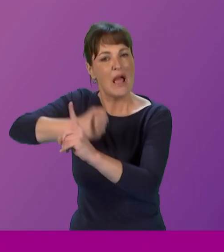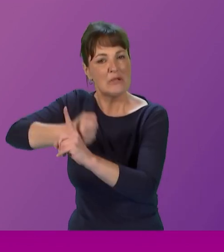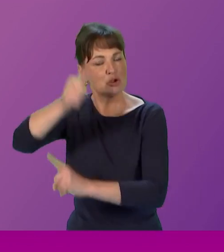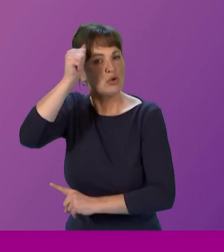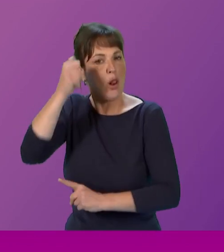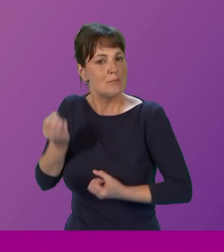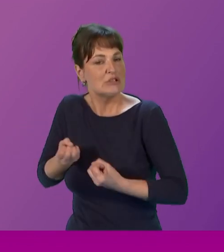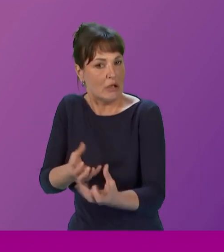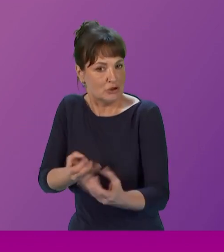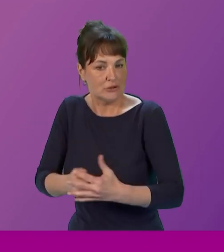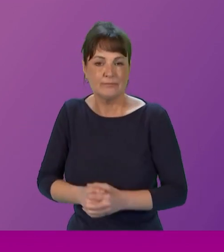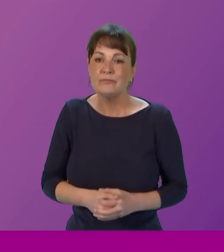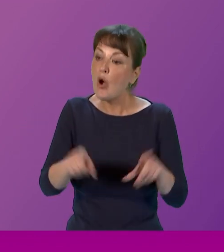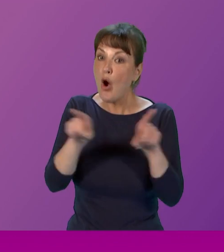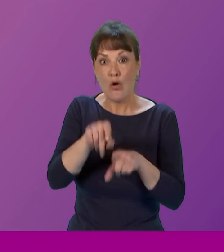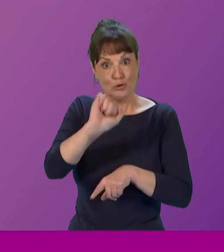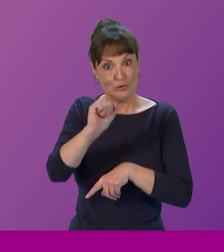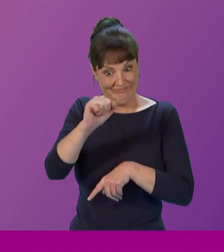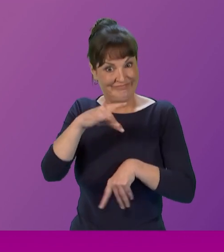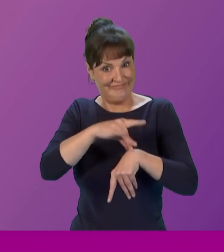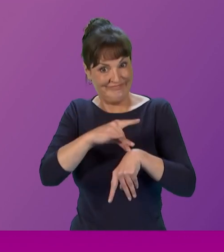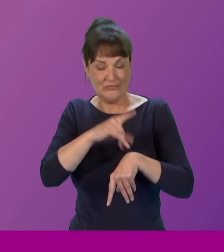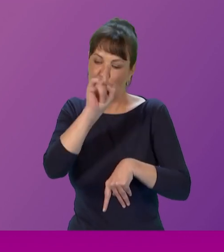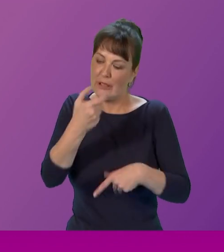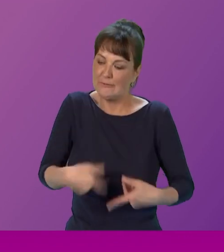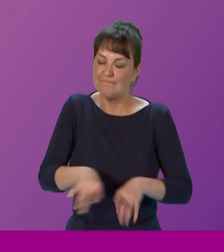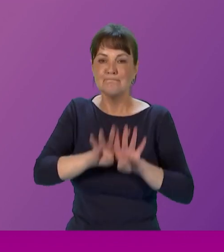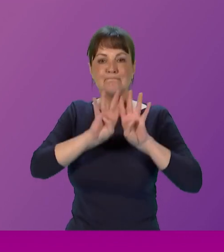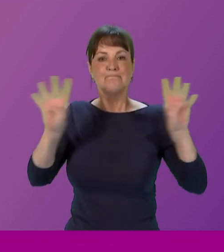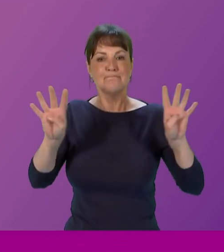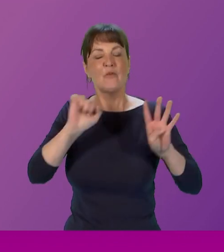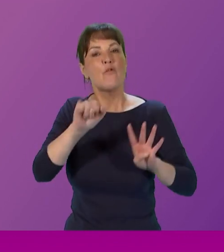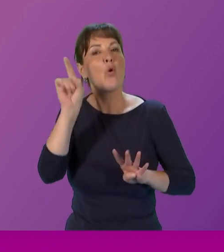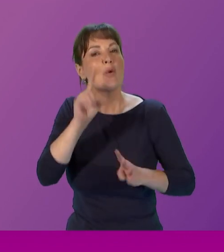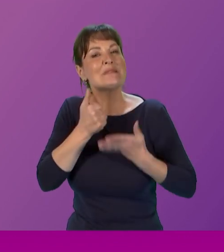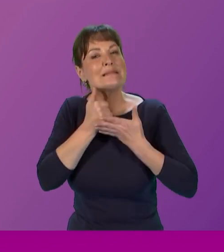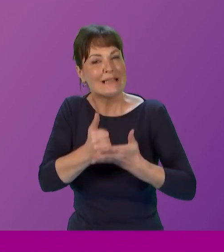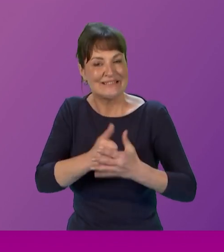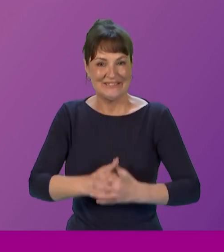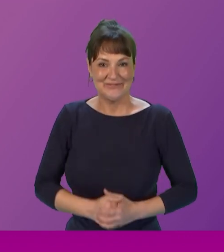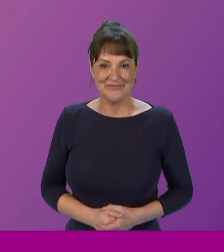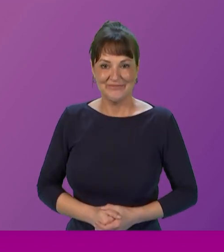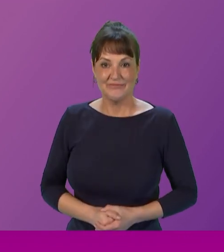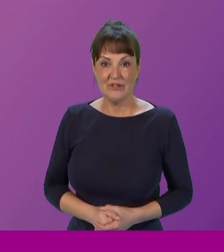Dr Govinda also serves on the board of directors for Shakti women's aid Dr Govinda